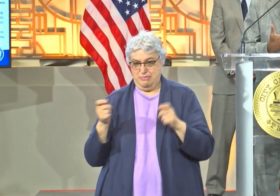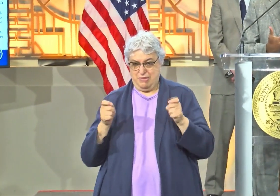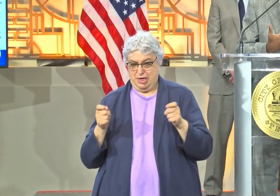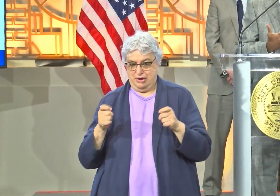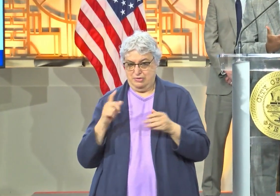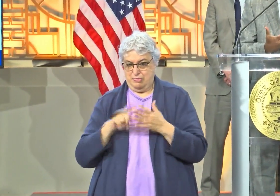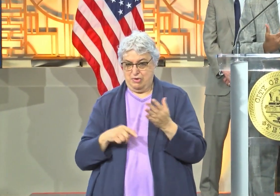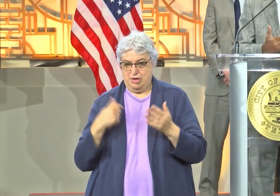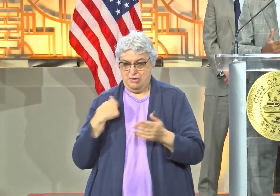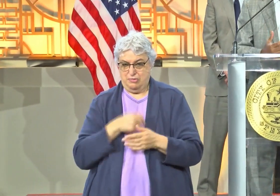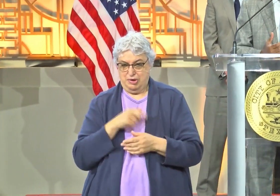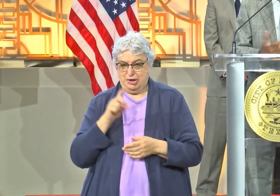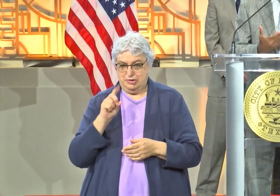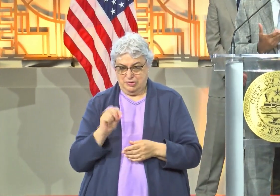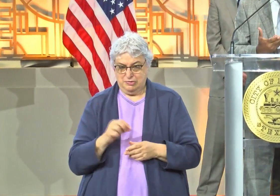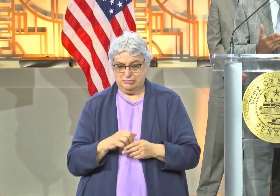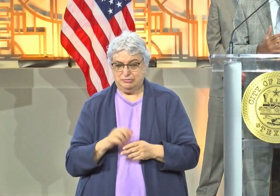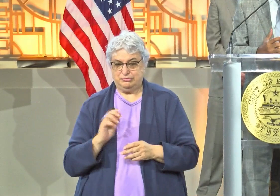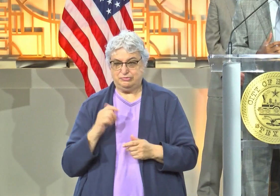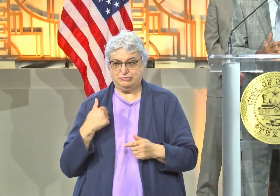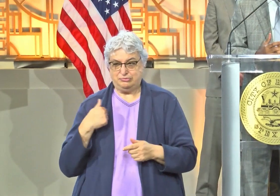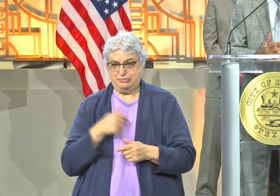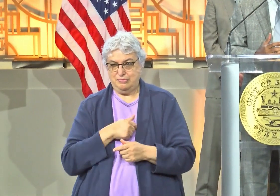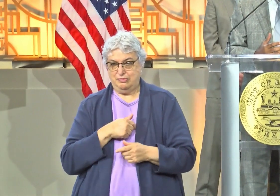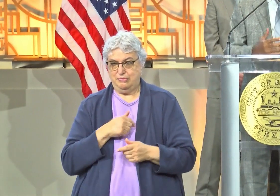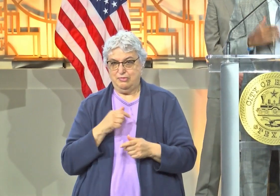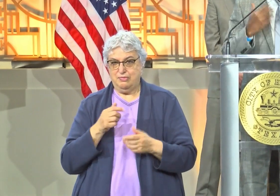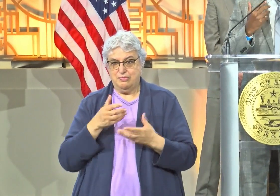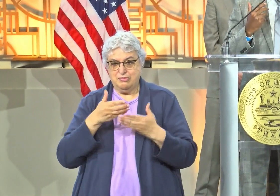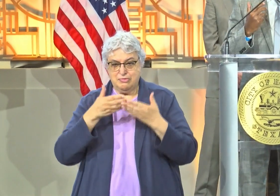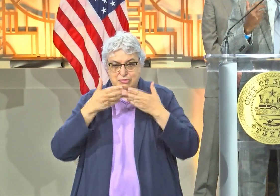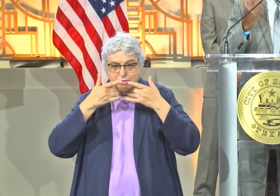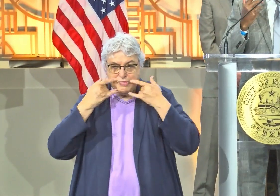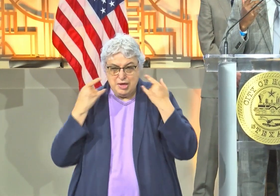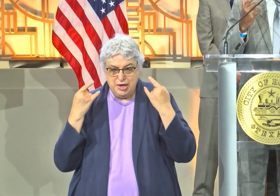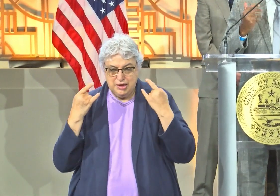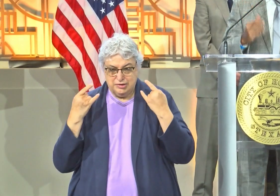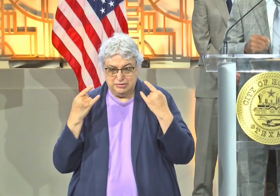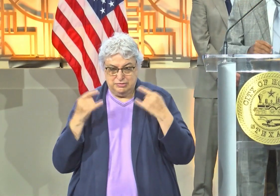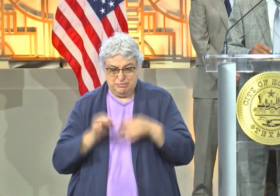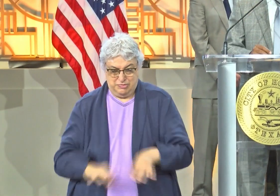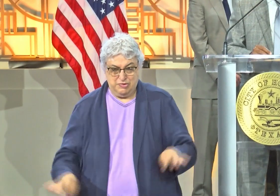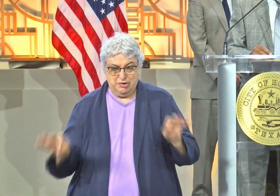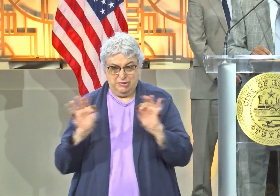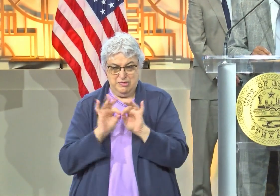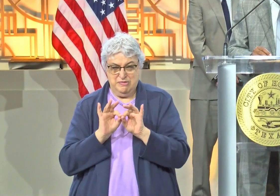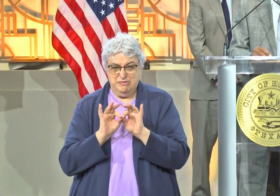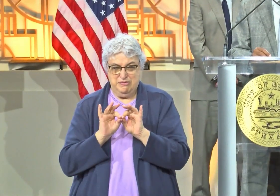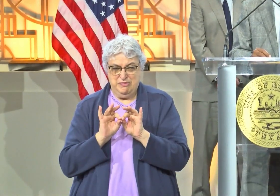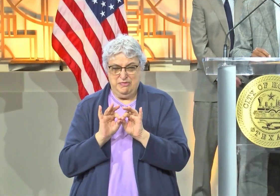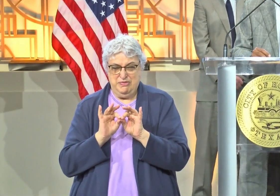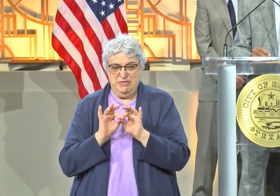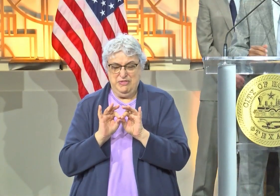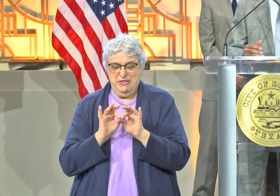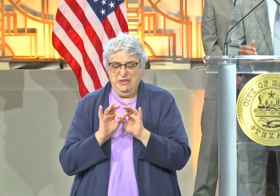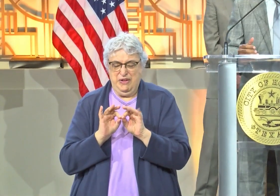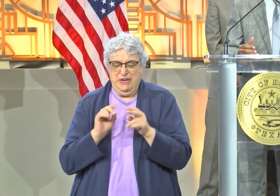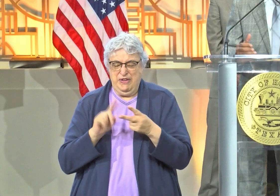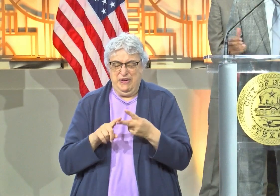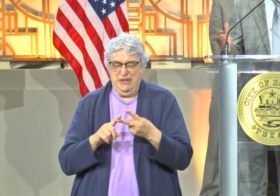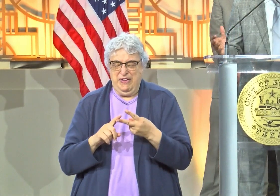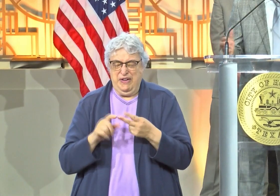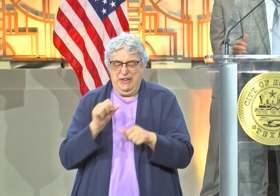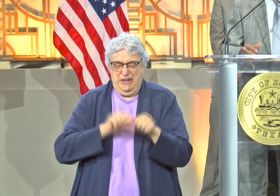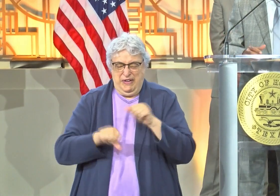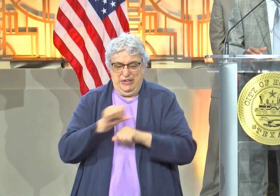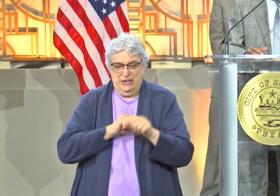okay? Our behavior, how we respond, whether or not we put on these masks when we're in the presence of others, whether or not we are